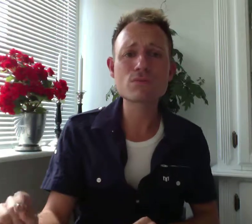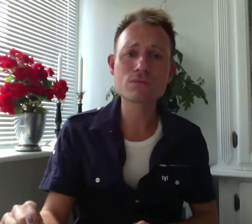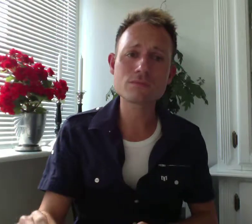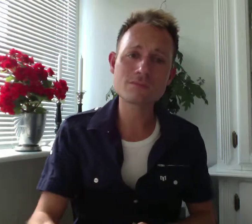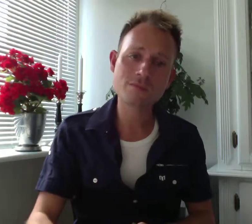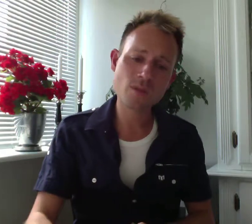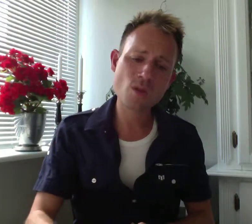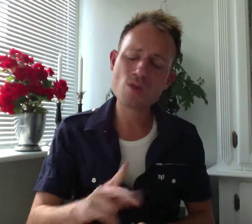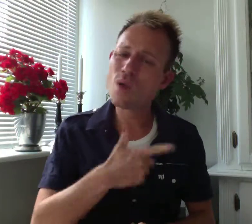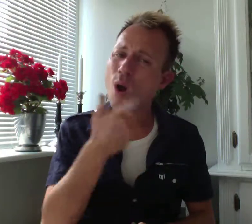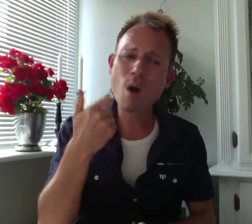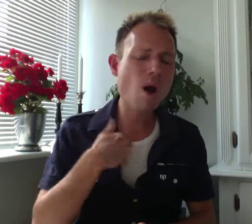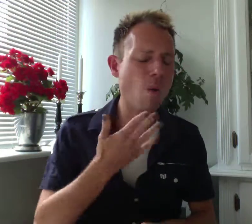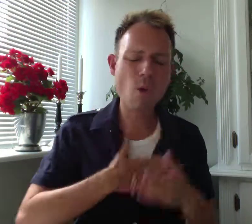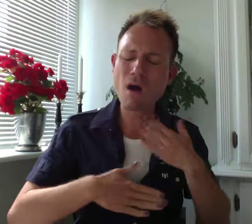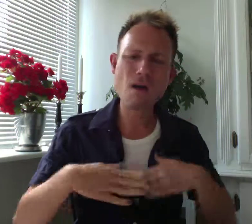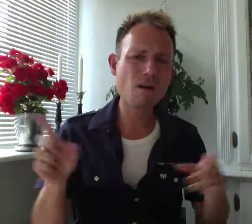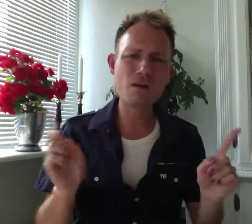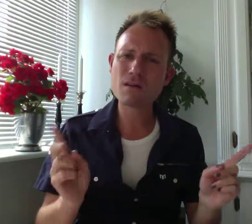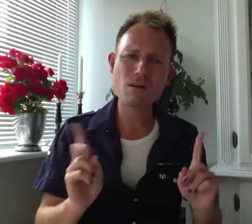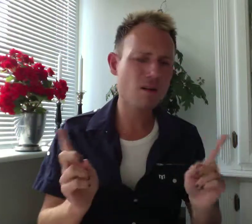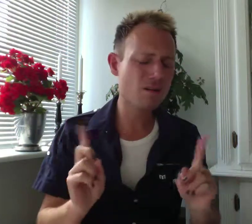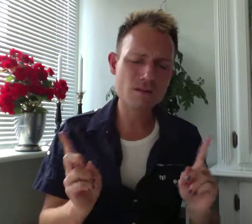No, I won't. Won't let go.